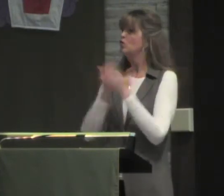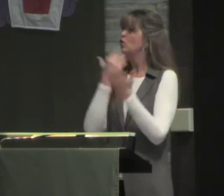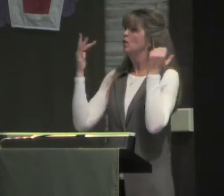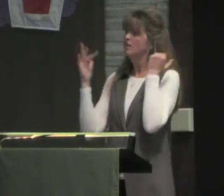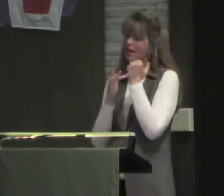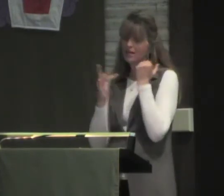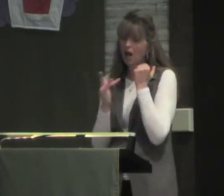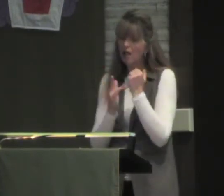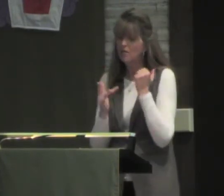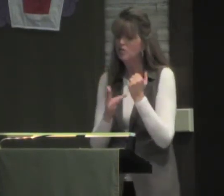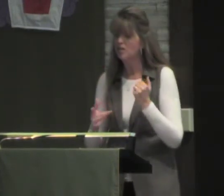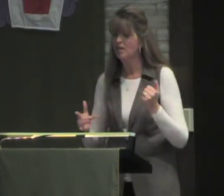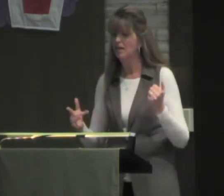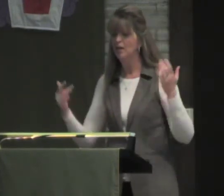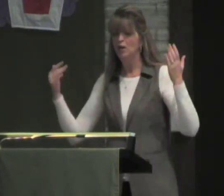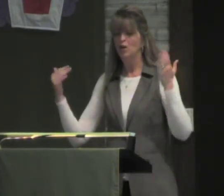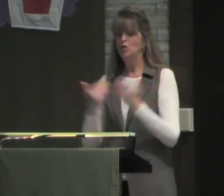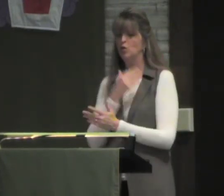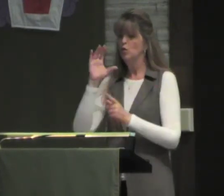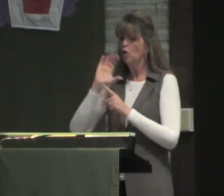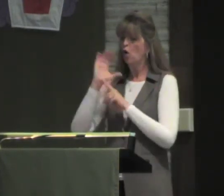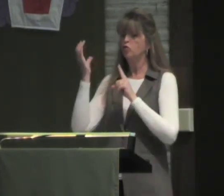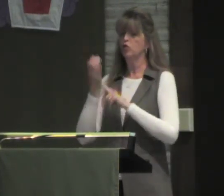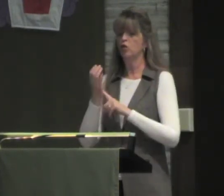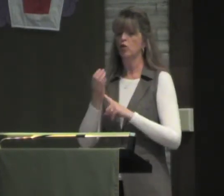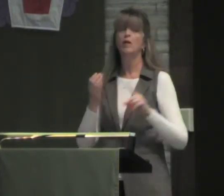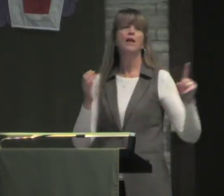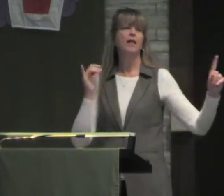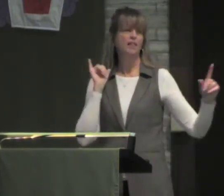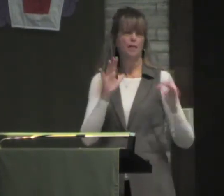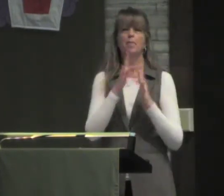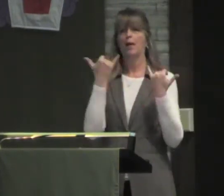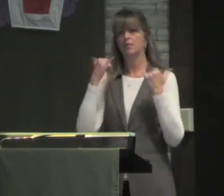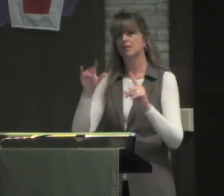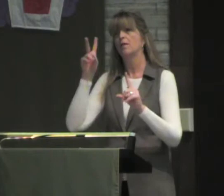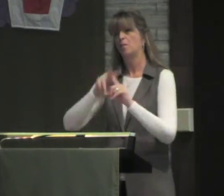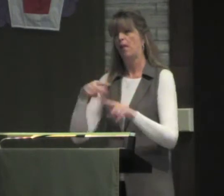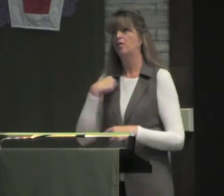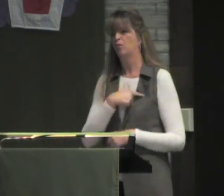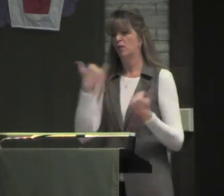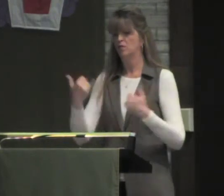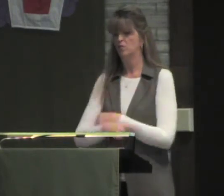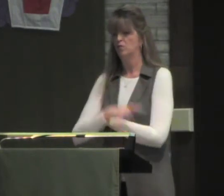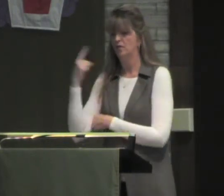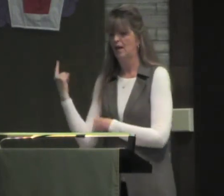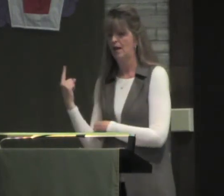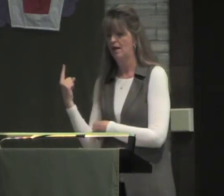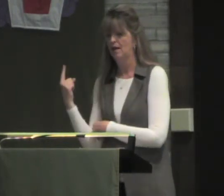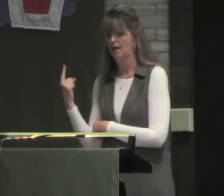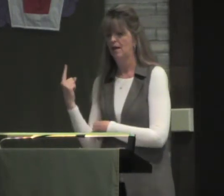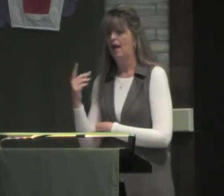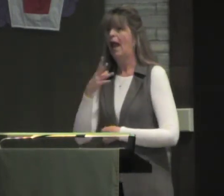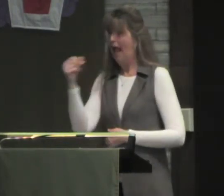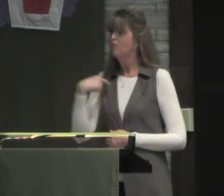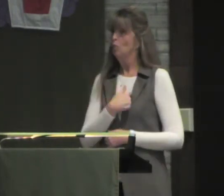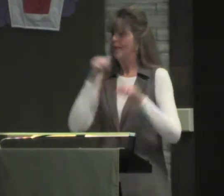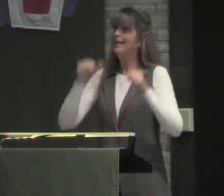Even with all our new developments and technologies and cultures this book still speaks to our